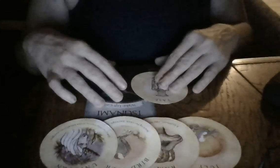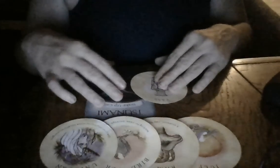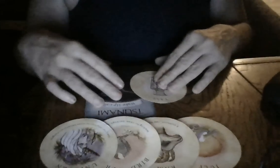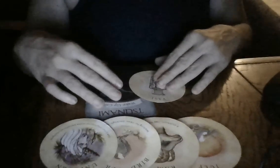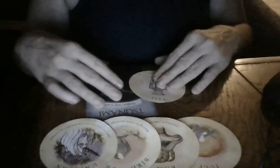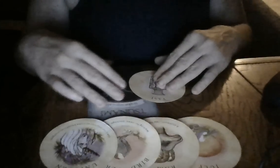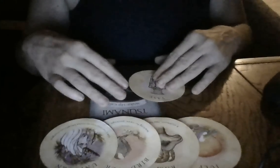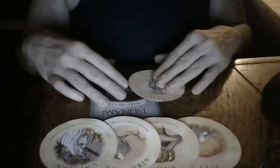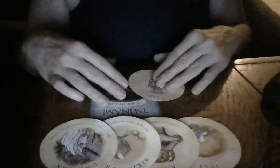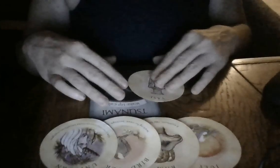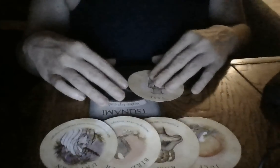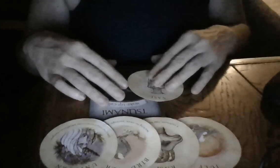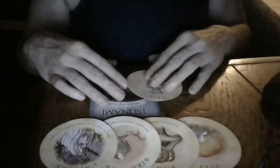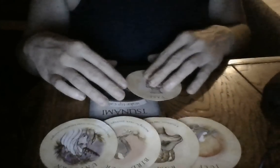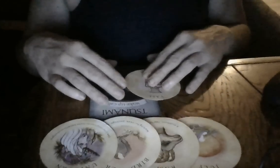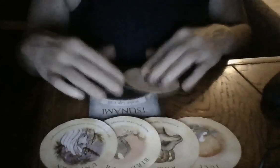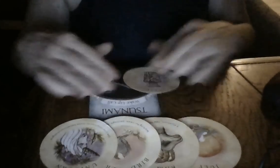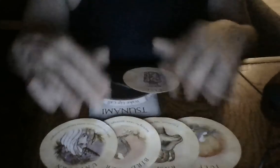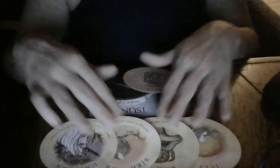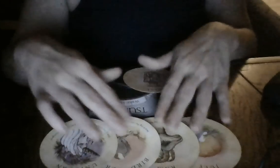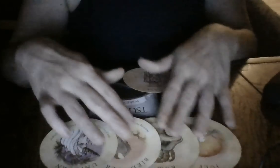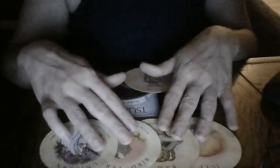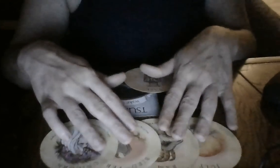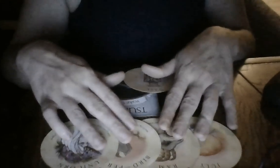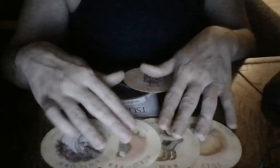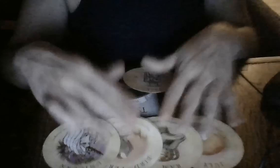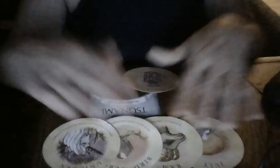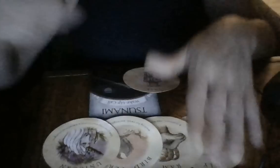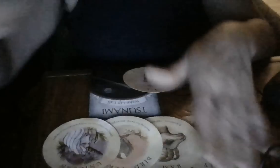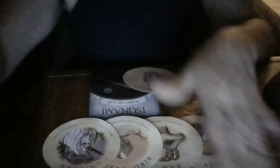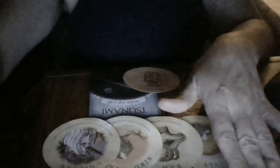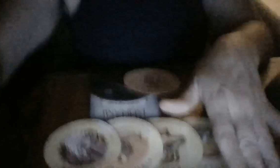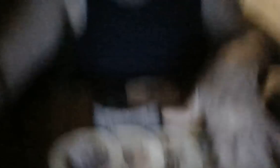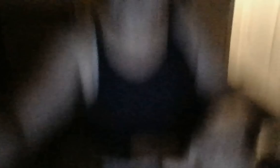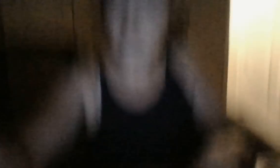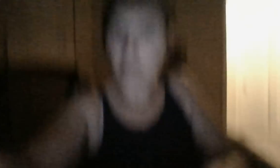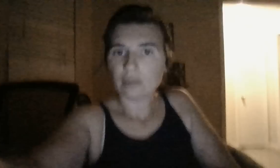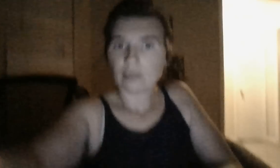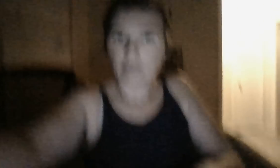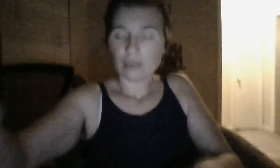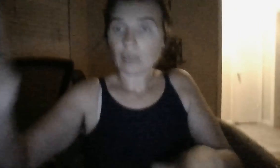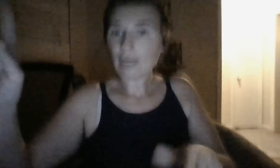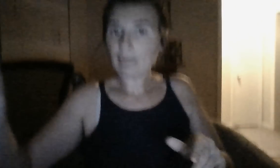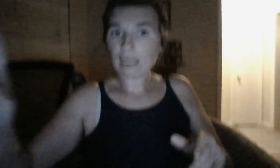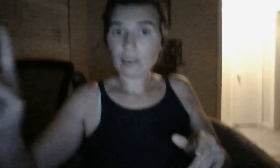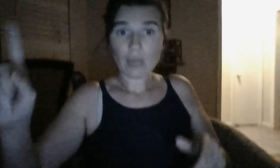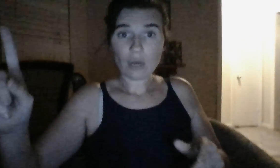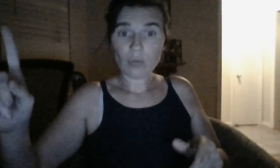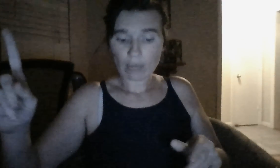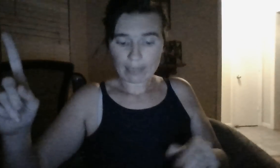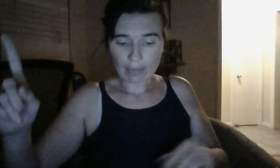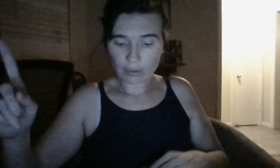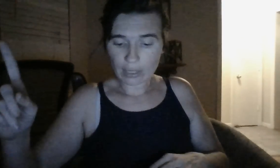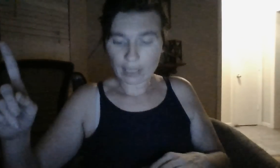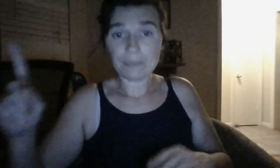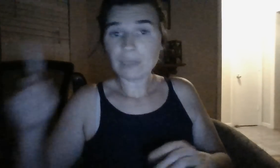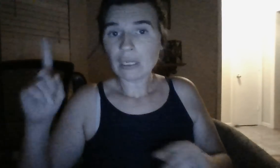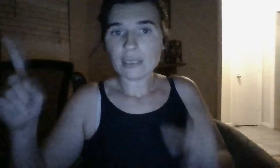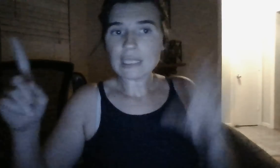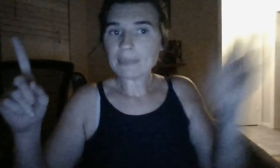And, they're about to be so jealous through many series of chain events. Okay, ma'am. Holy crap. I heard, um. These